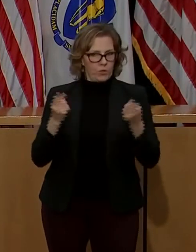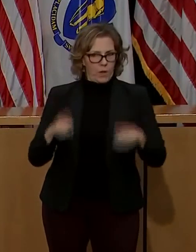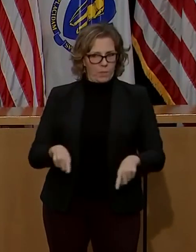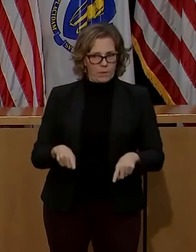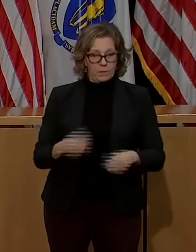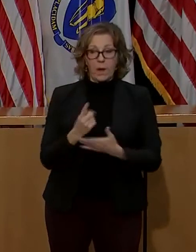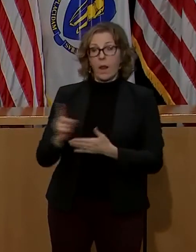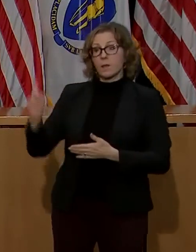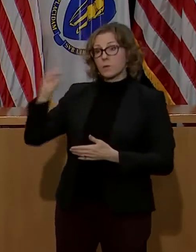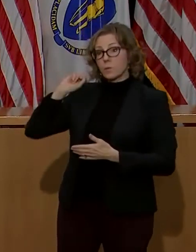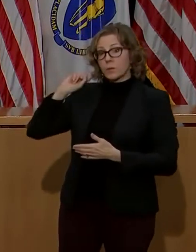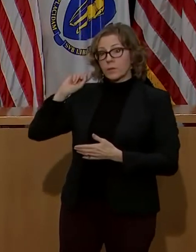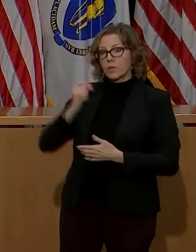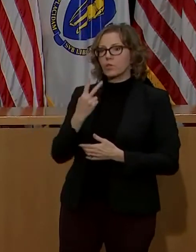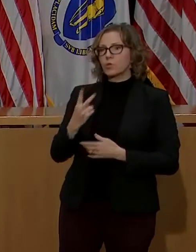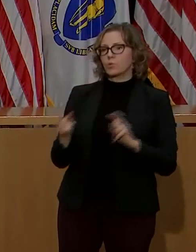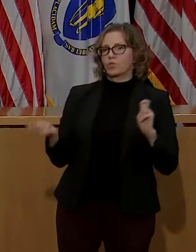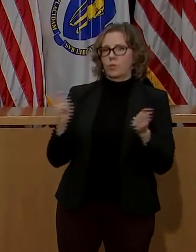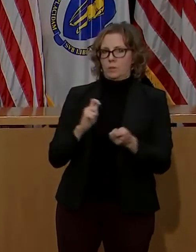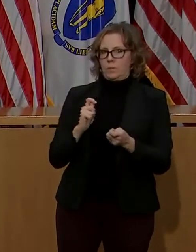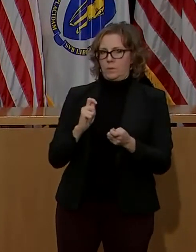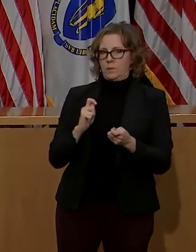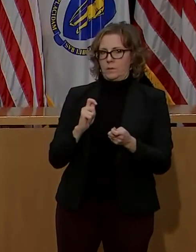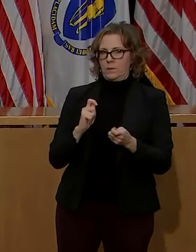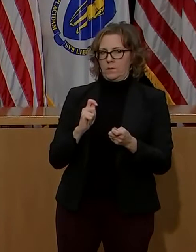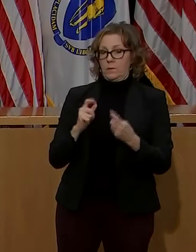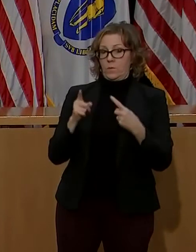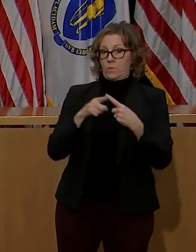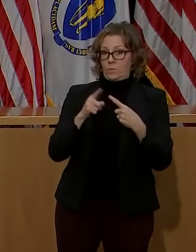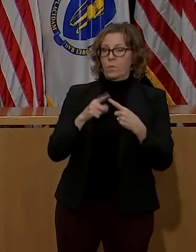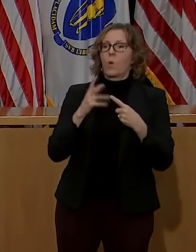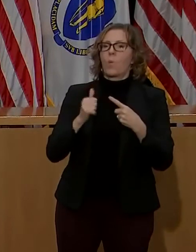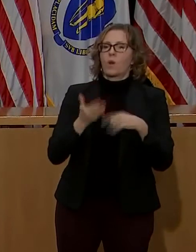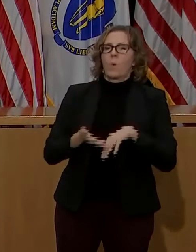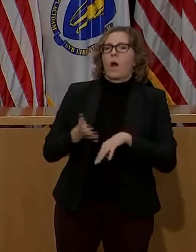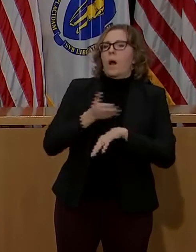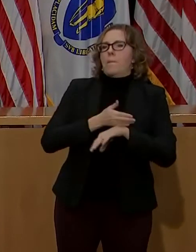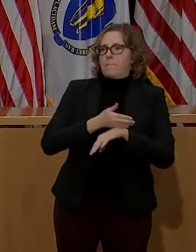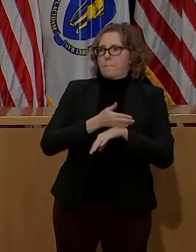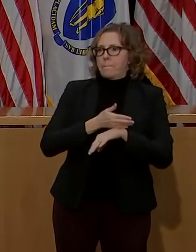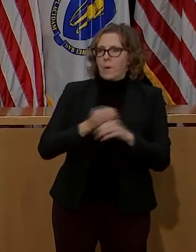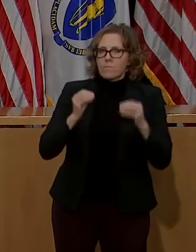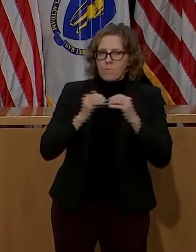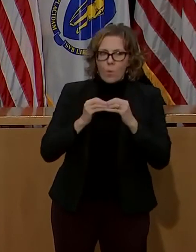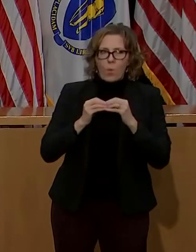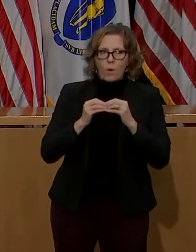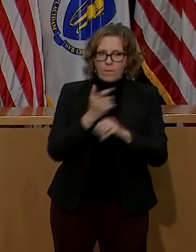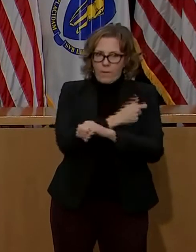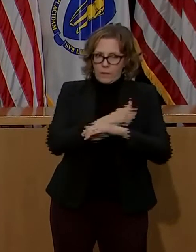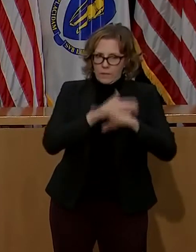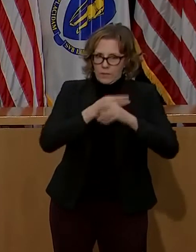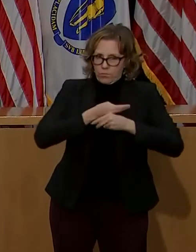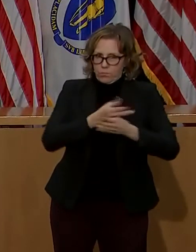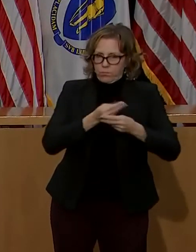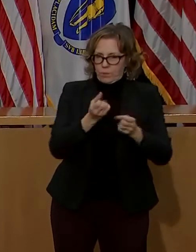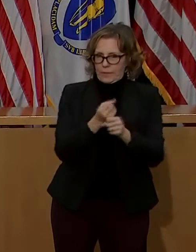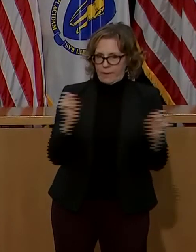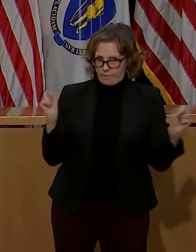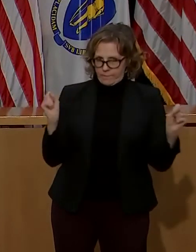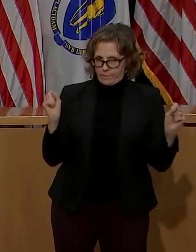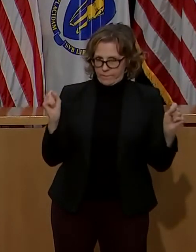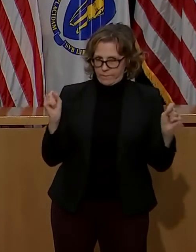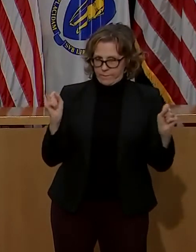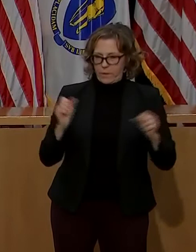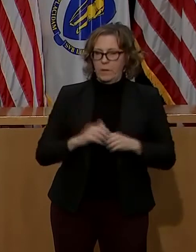adjustments in order to increase the rate of safely administered vaccines in the state. As the governor said, we have distributed